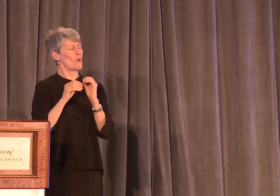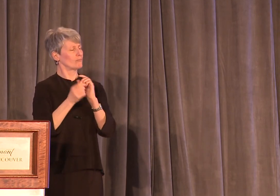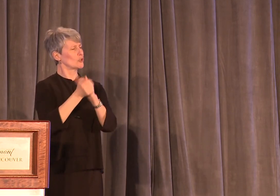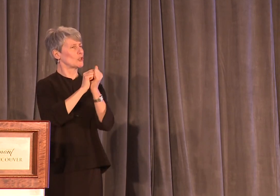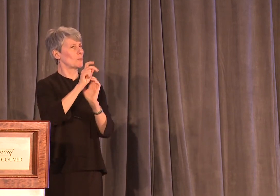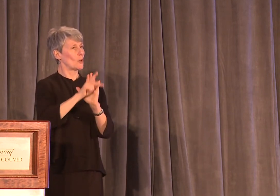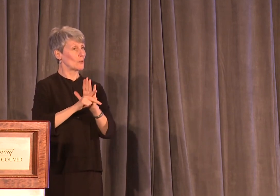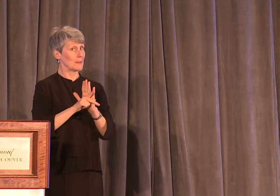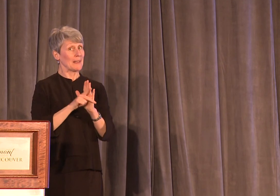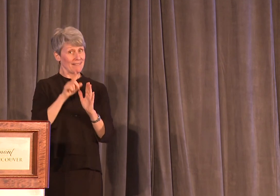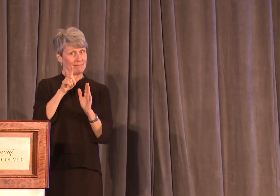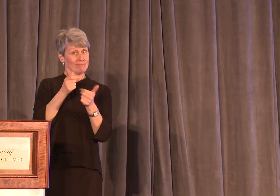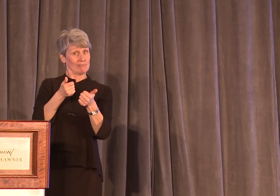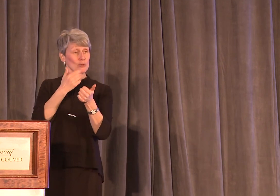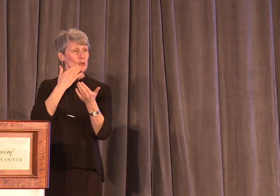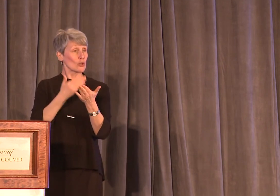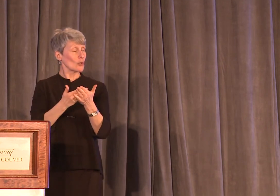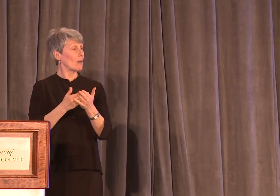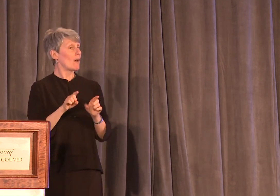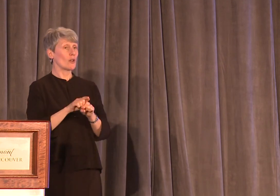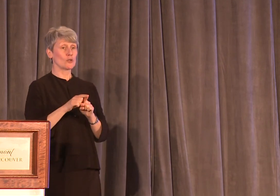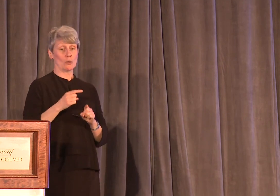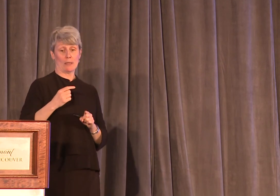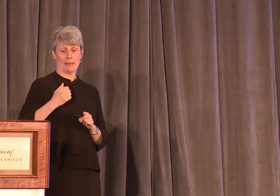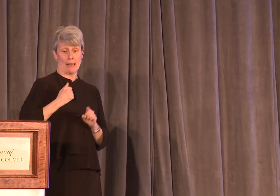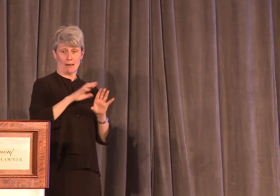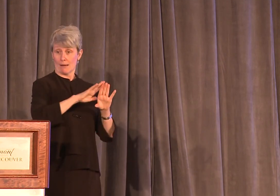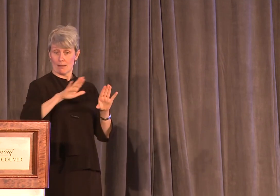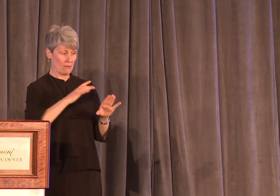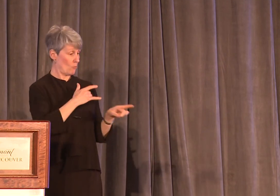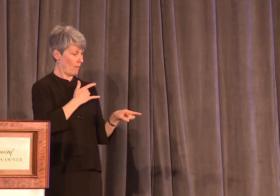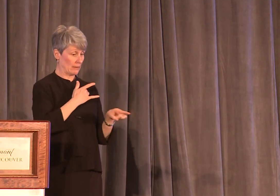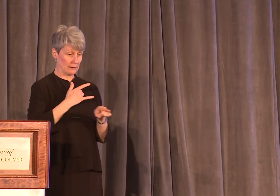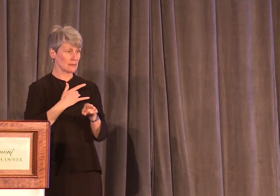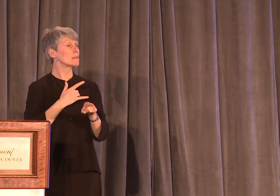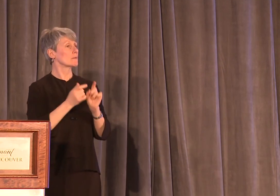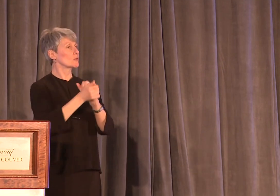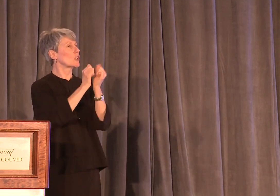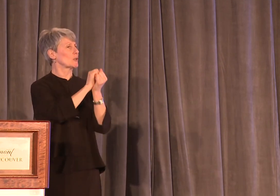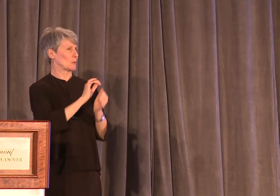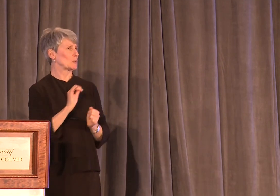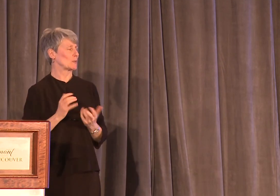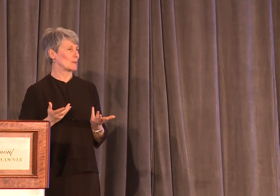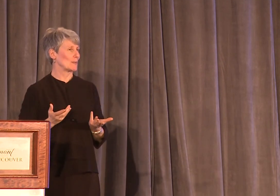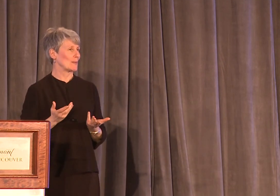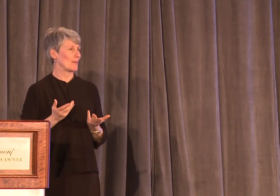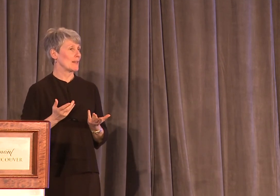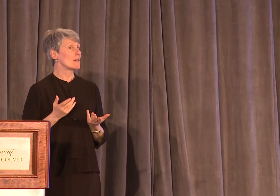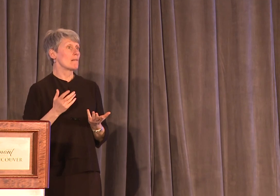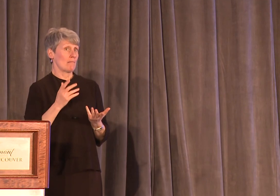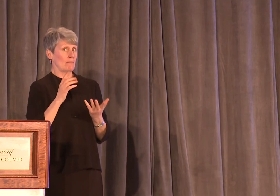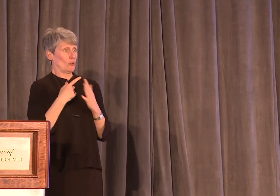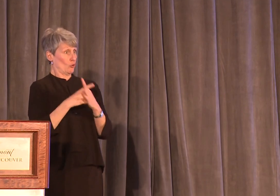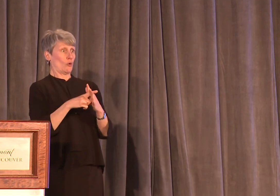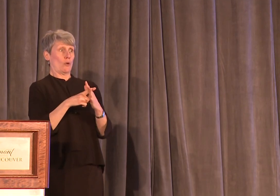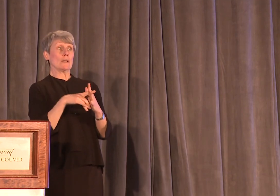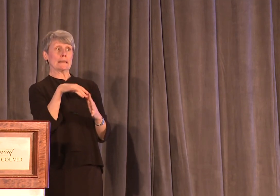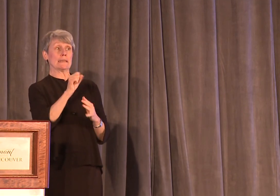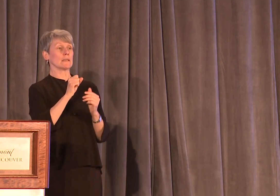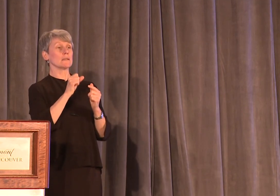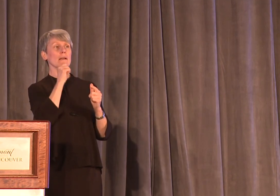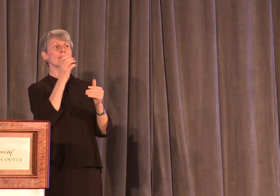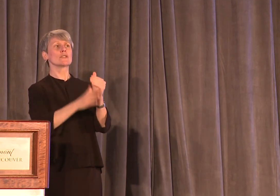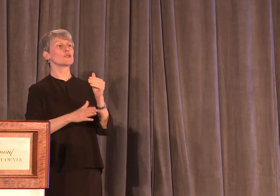similar investments from provinces across the country. This is only the beginning, and we are a long way away from learning whether